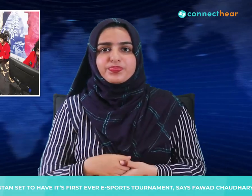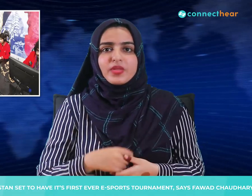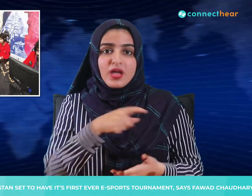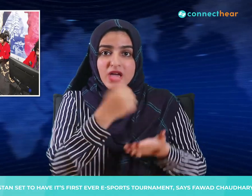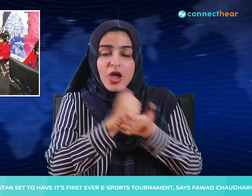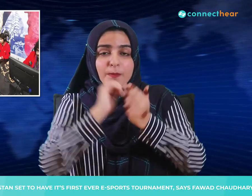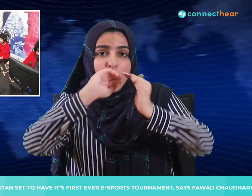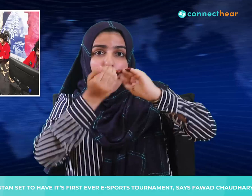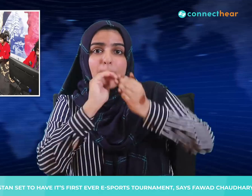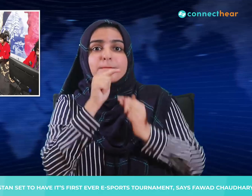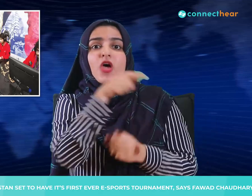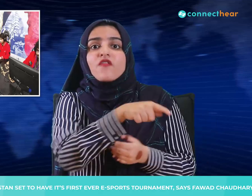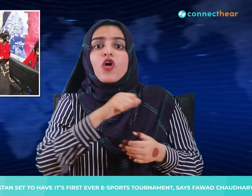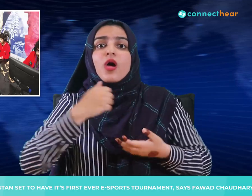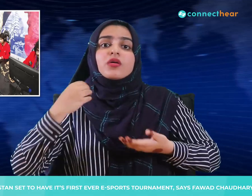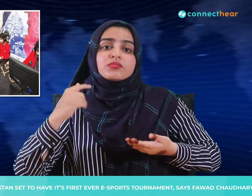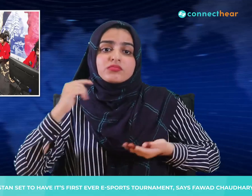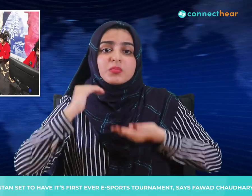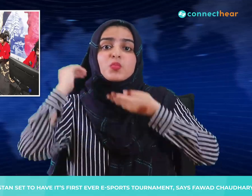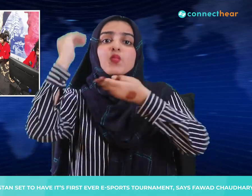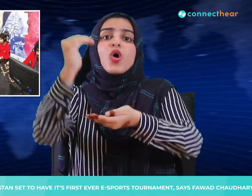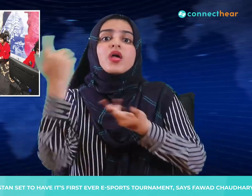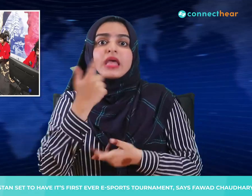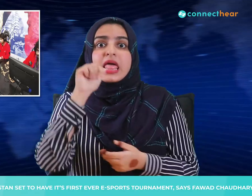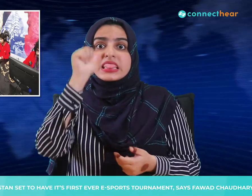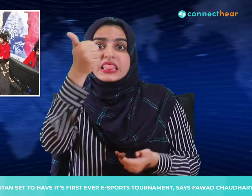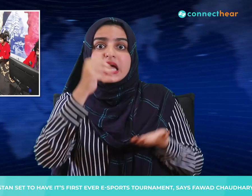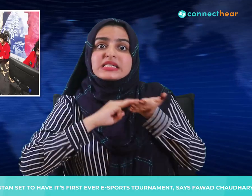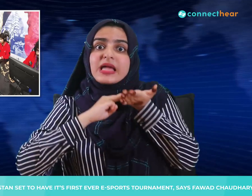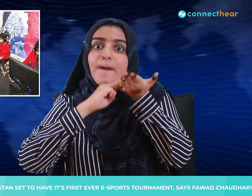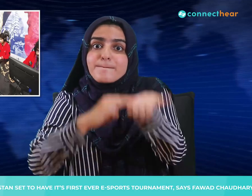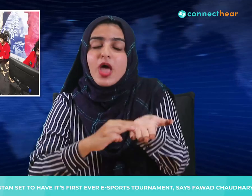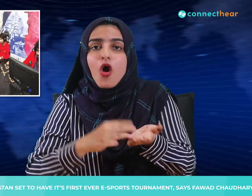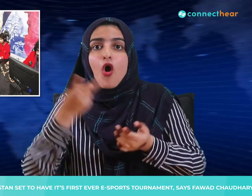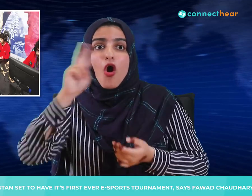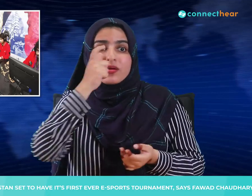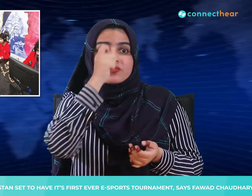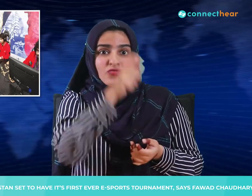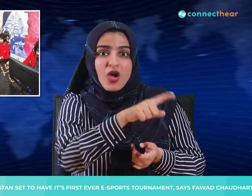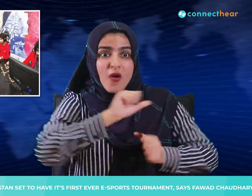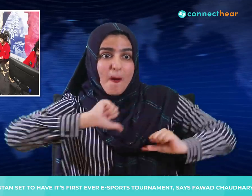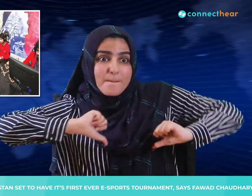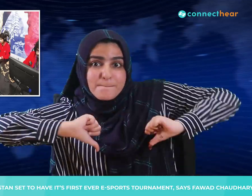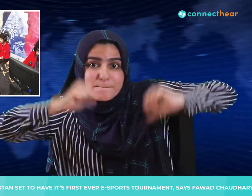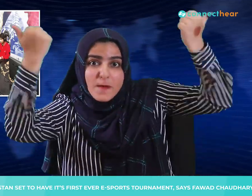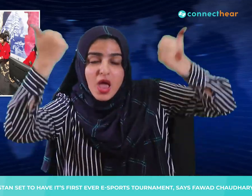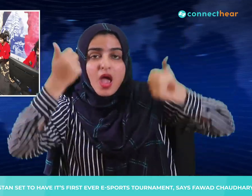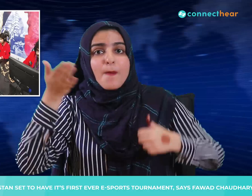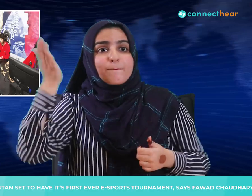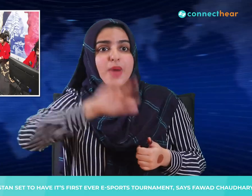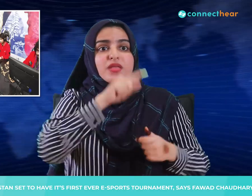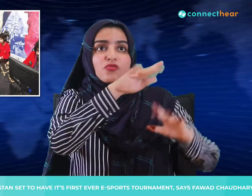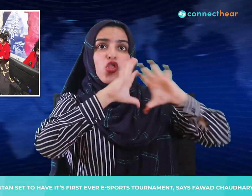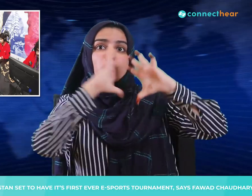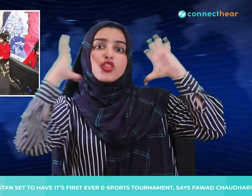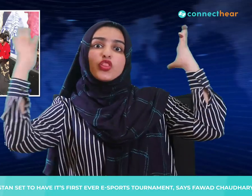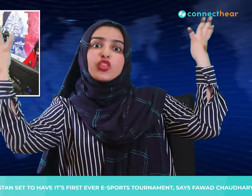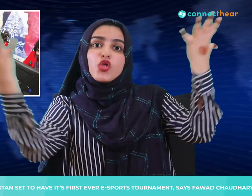aiming to host the eSports competition with a prize pool of rupees 10 million and the winner will be able to compete